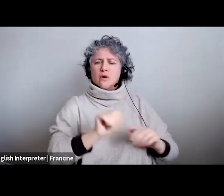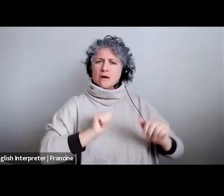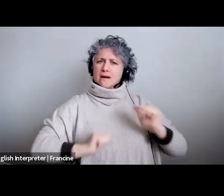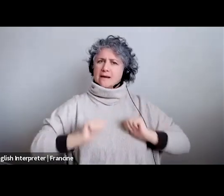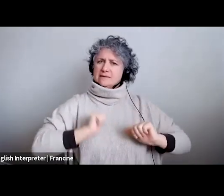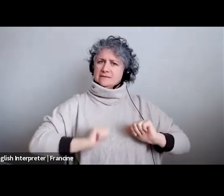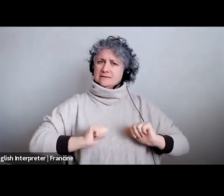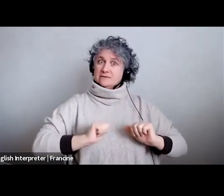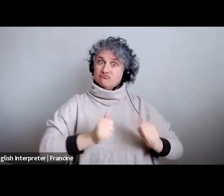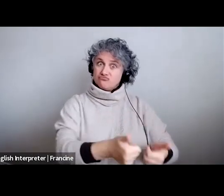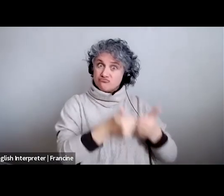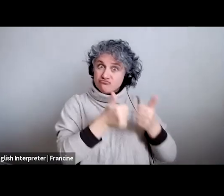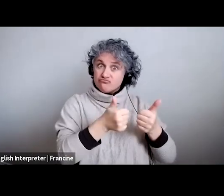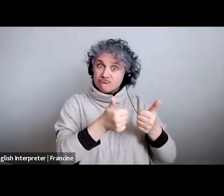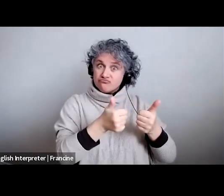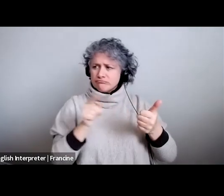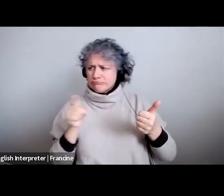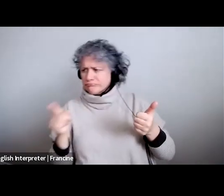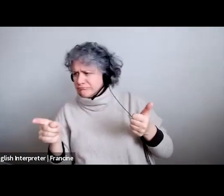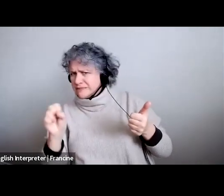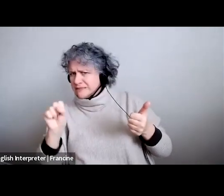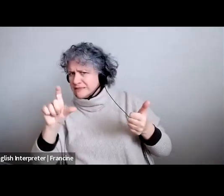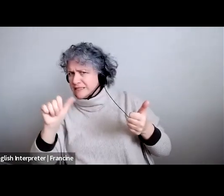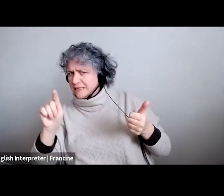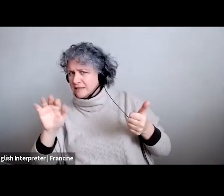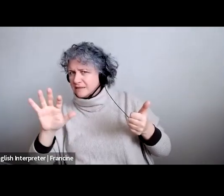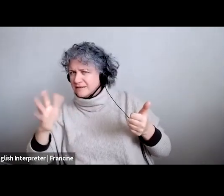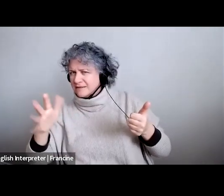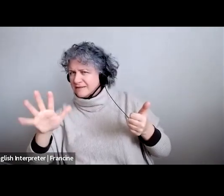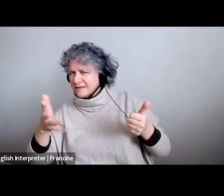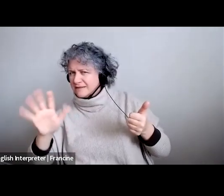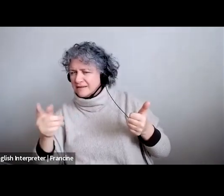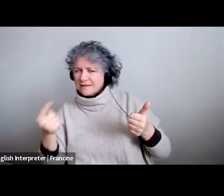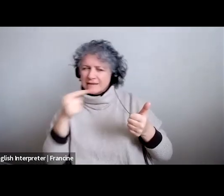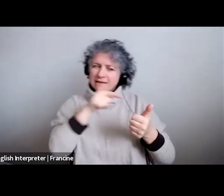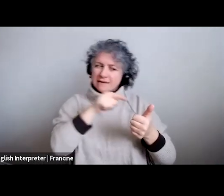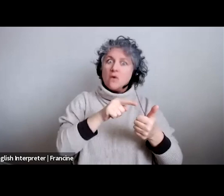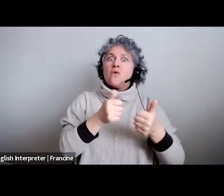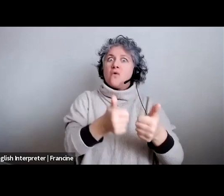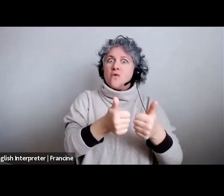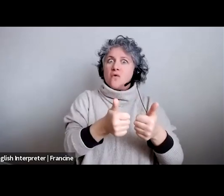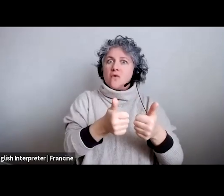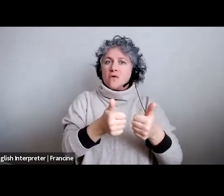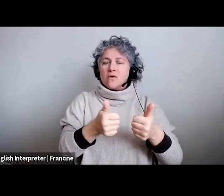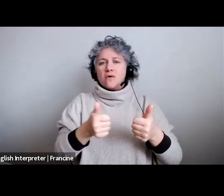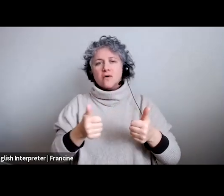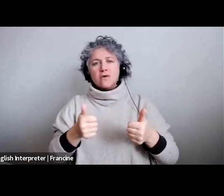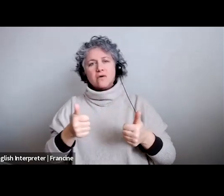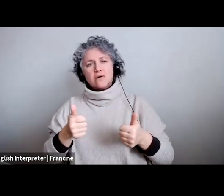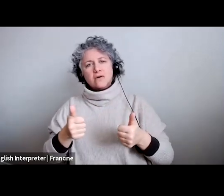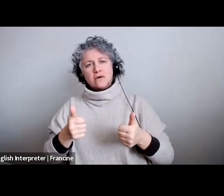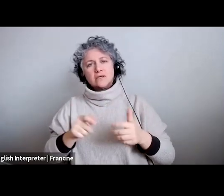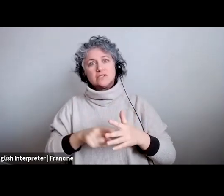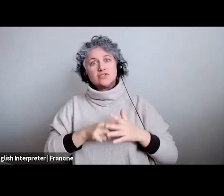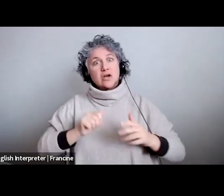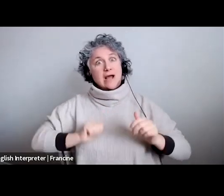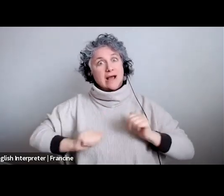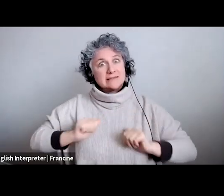because sometimes how you appear in a slate you you know an actor feels different when they start acting